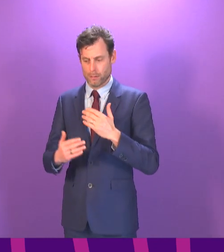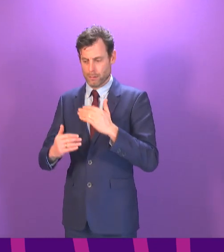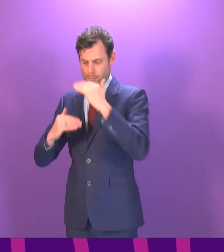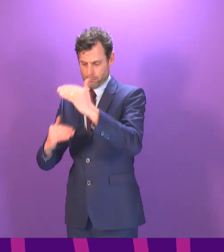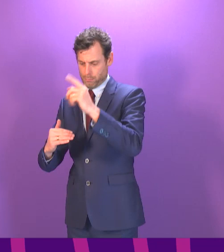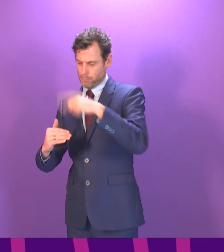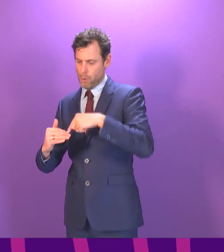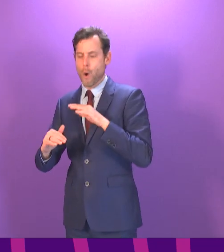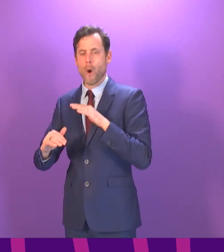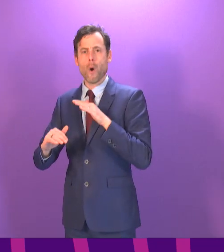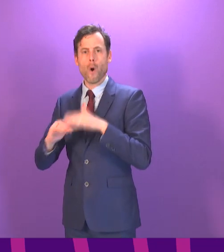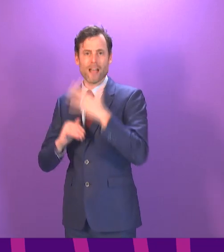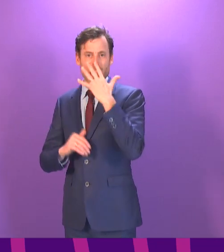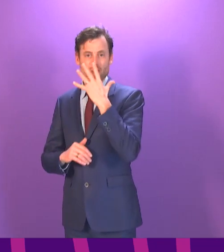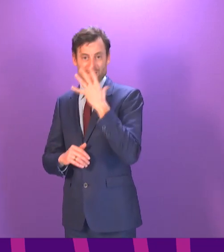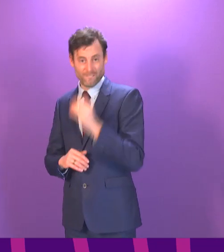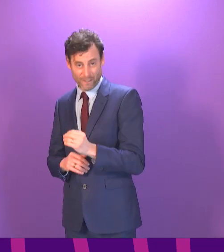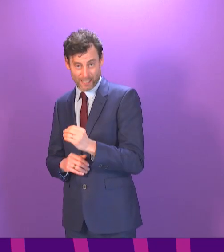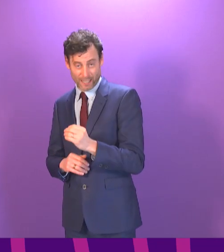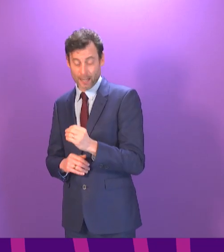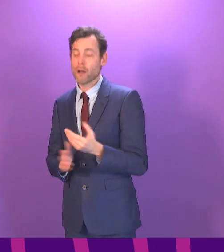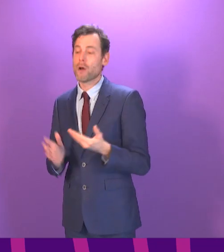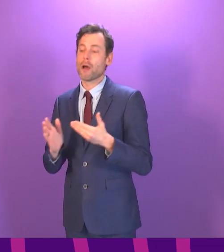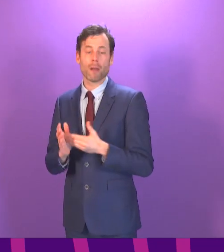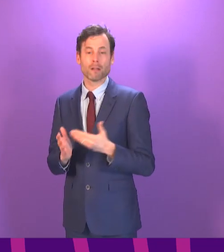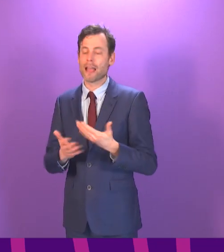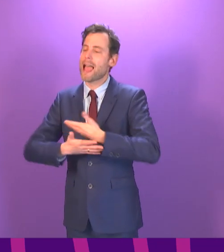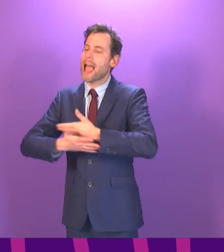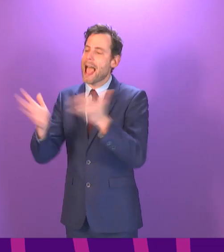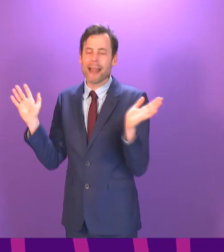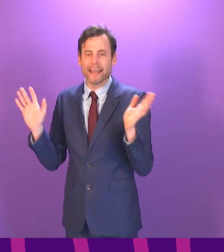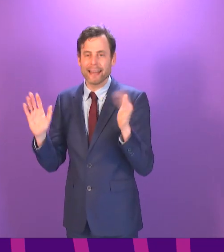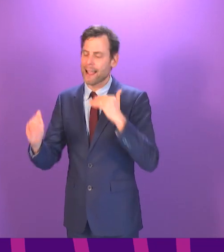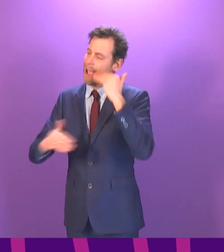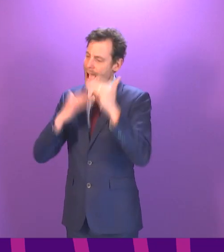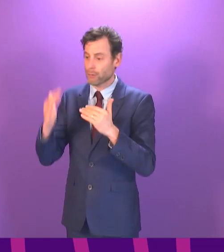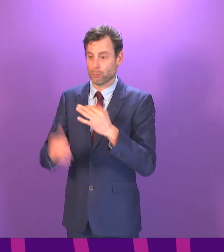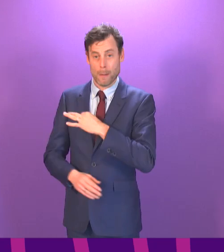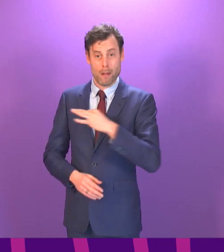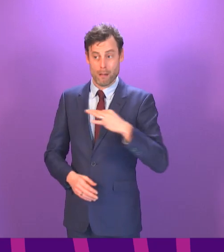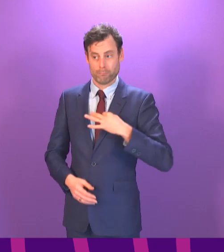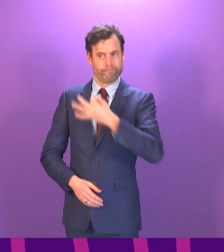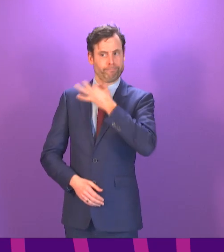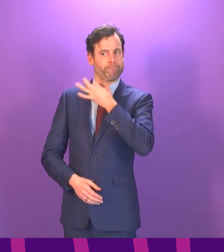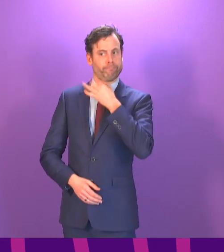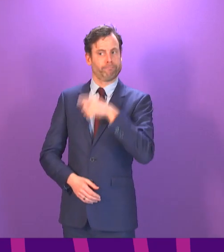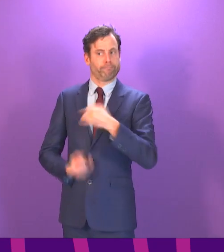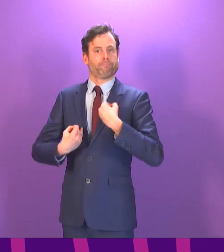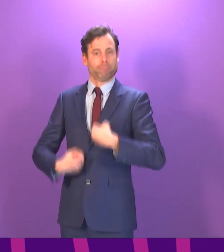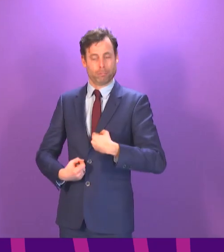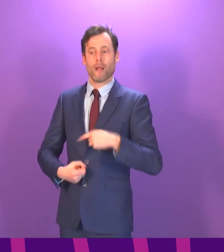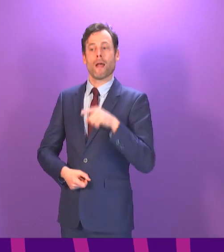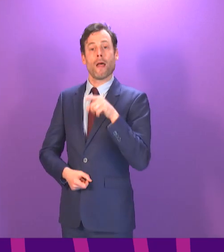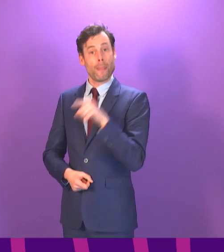that is everybody above the age of 50 and everybody of any age, any adult of any age with underlying health conditions.